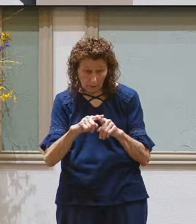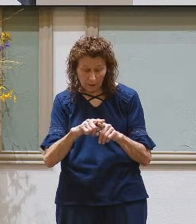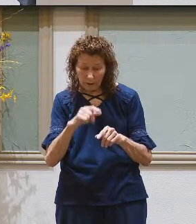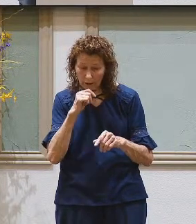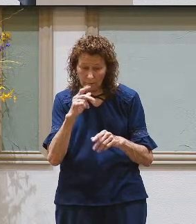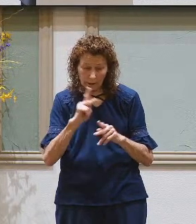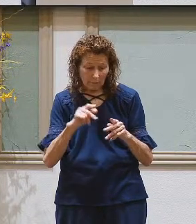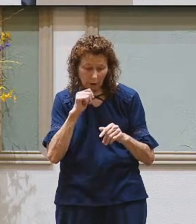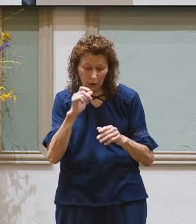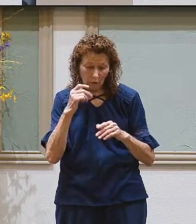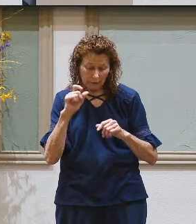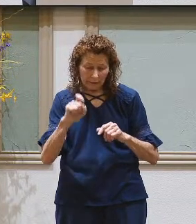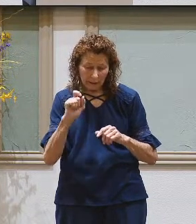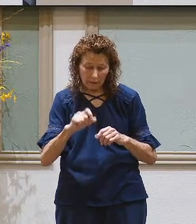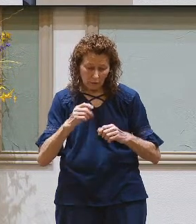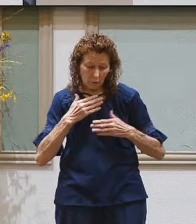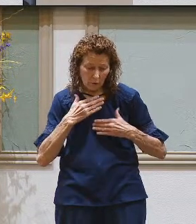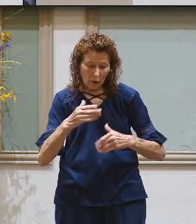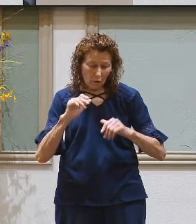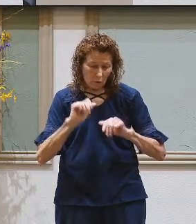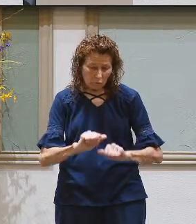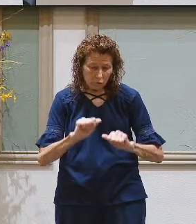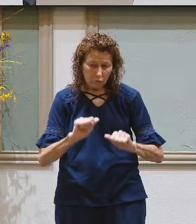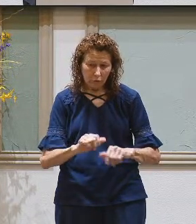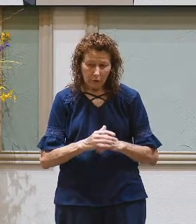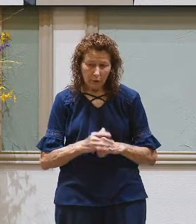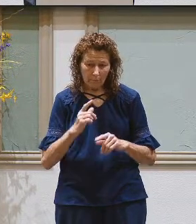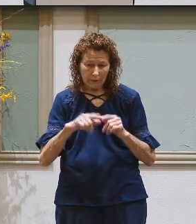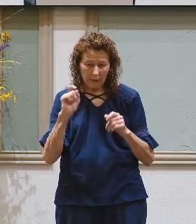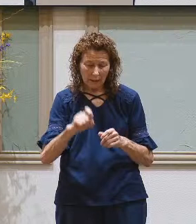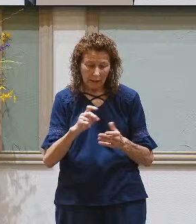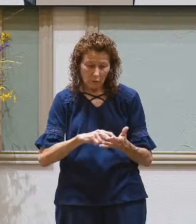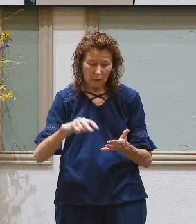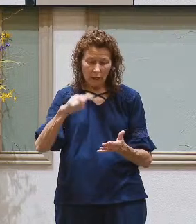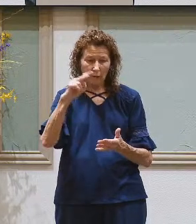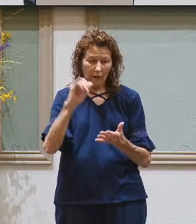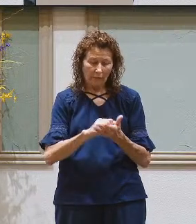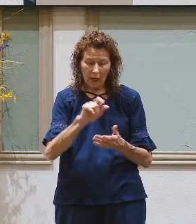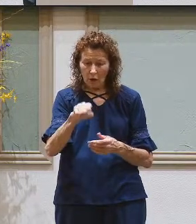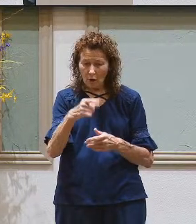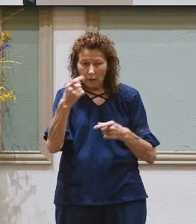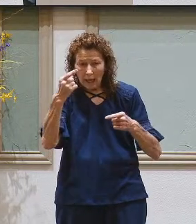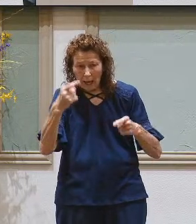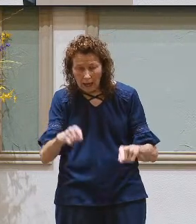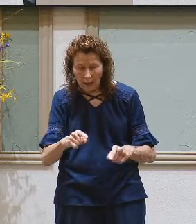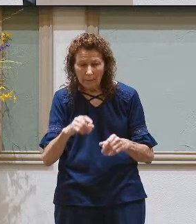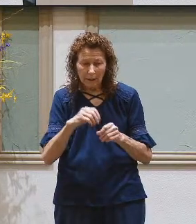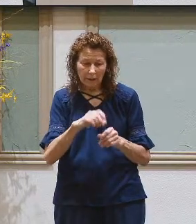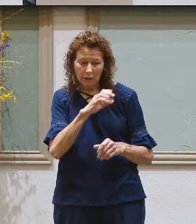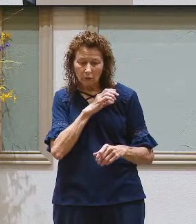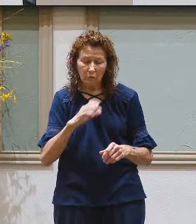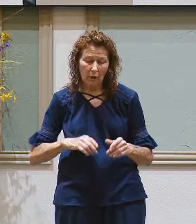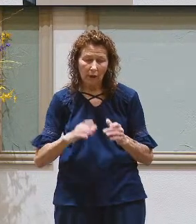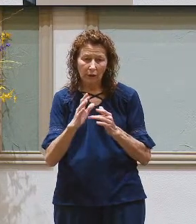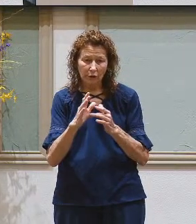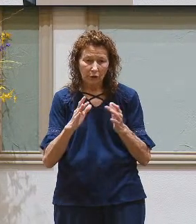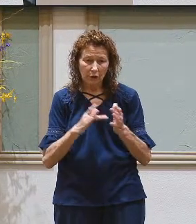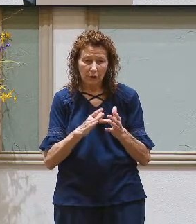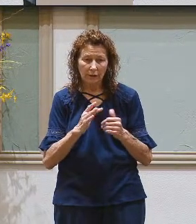resuscitation they need resurrection and that can only happen in Christ Jesus.